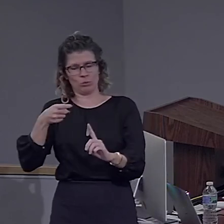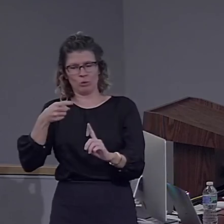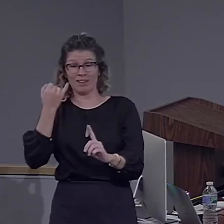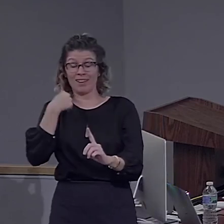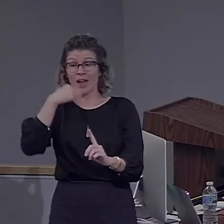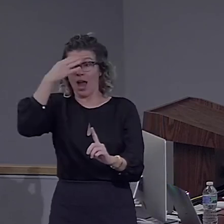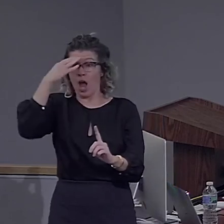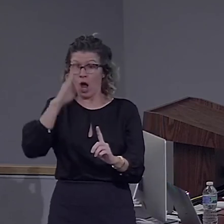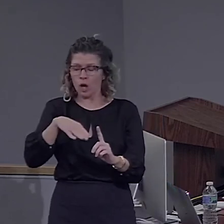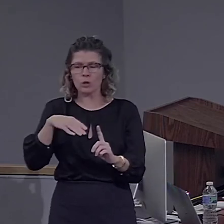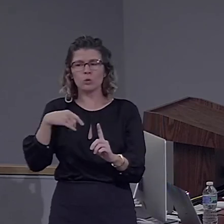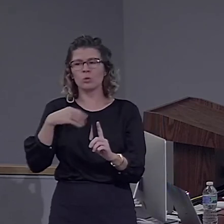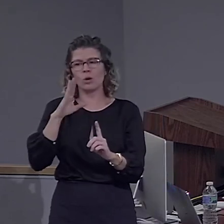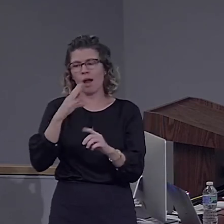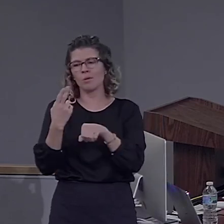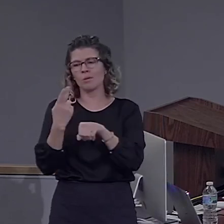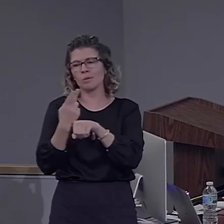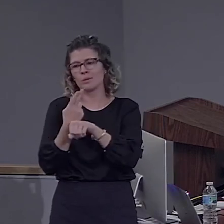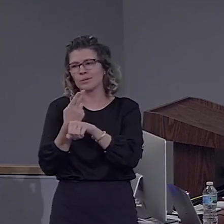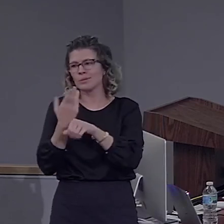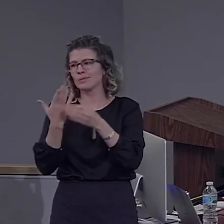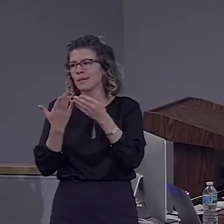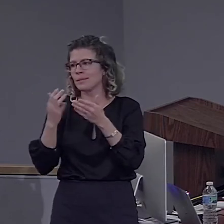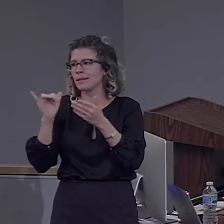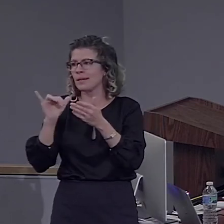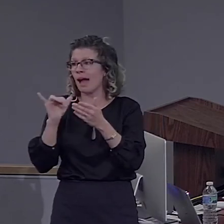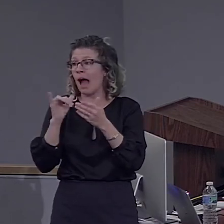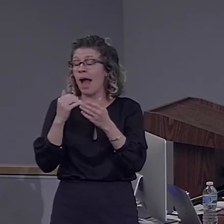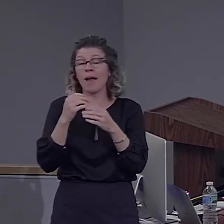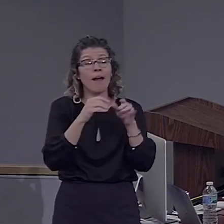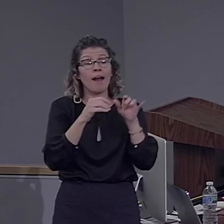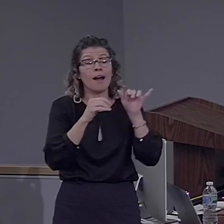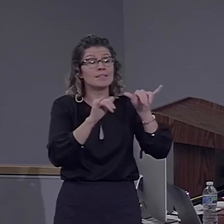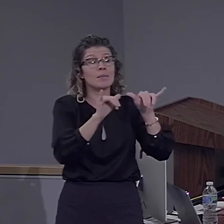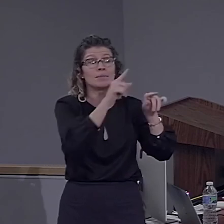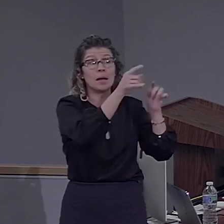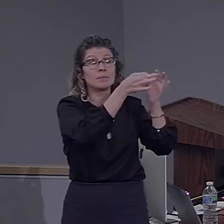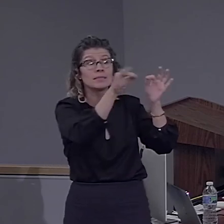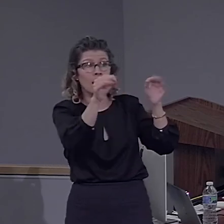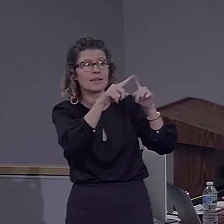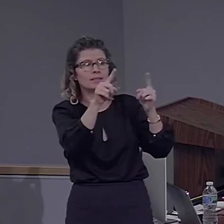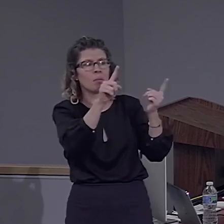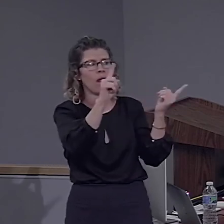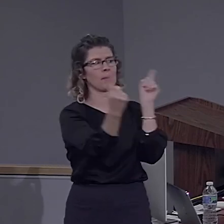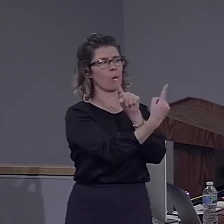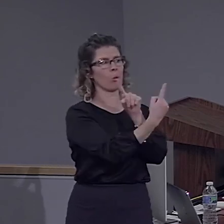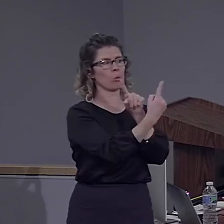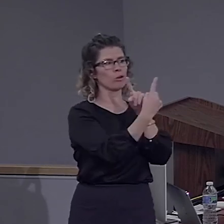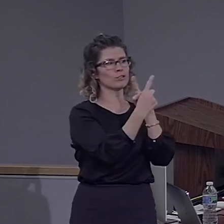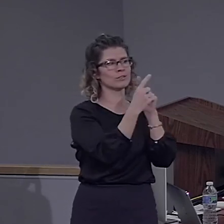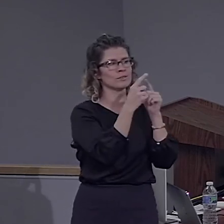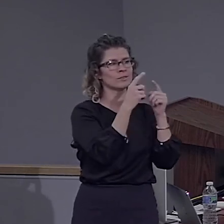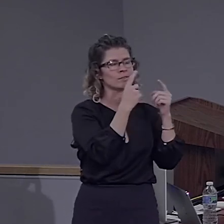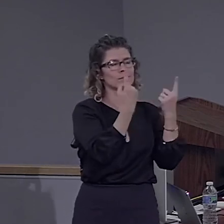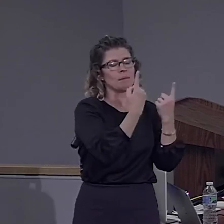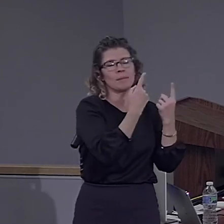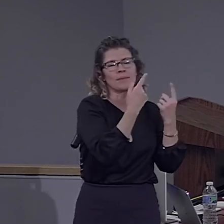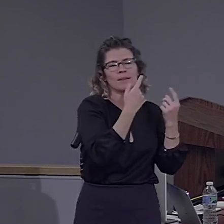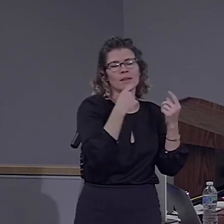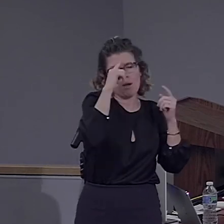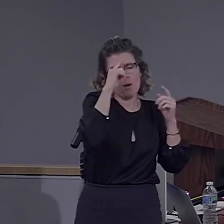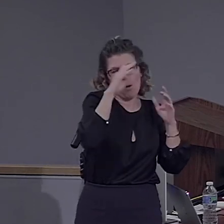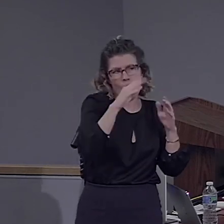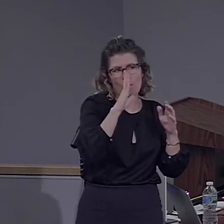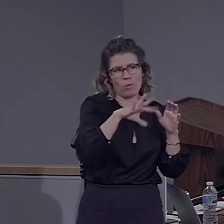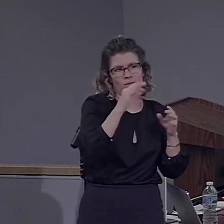perfectly normal sentence and maybe playing the movie backwards as the Newman studied it. And I hope we would have the same amount of